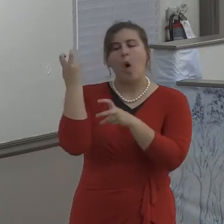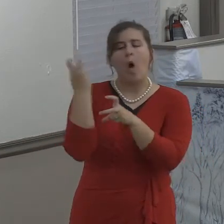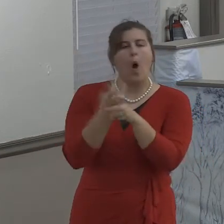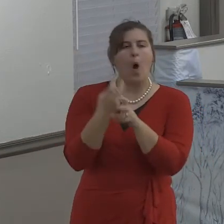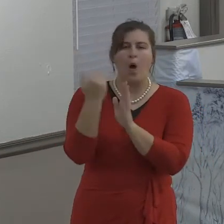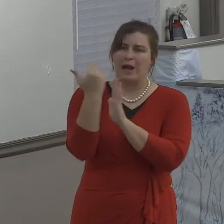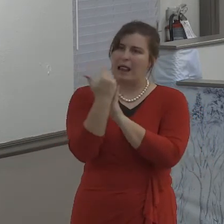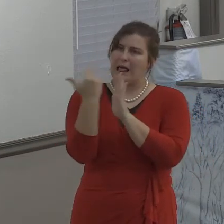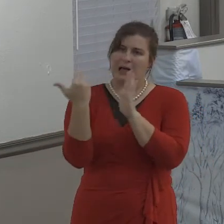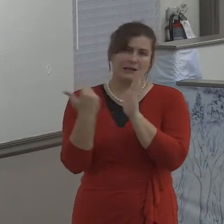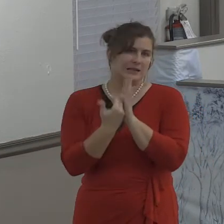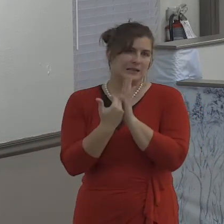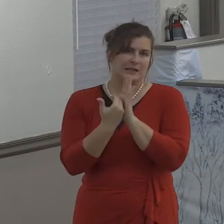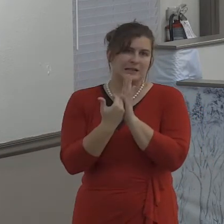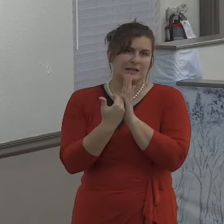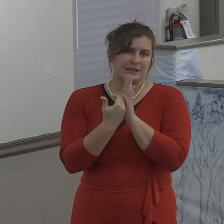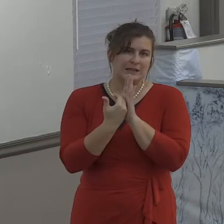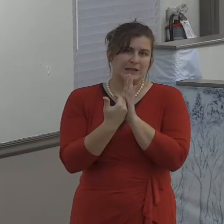argue about things.